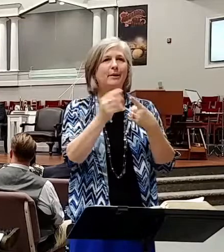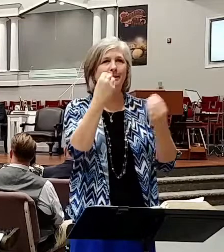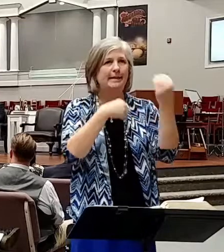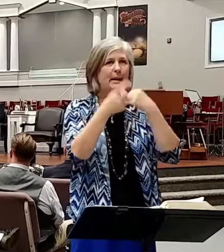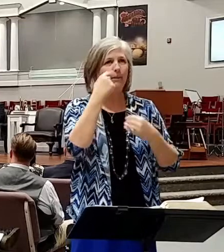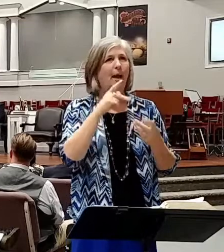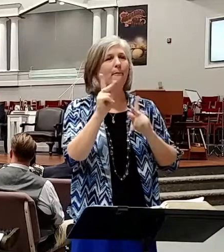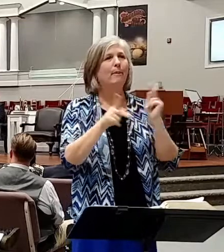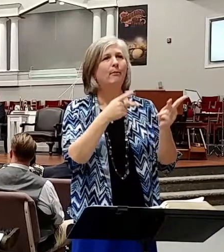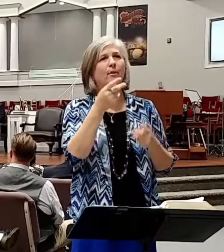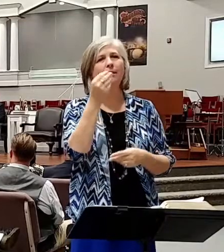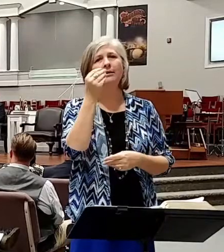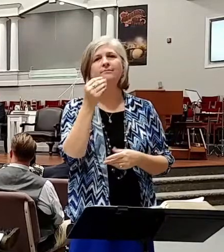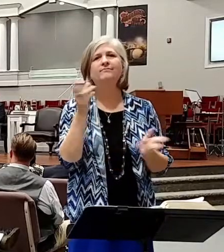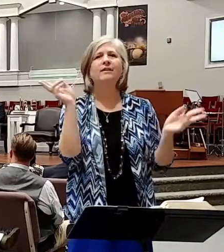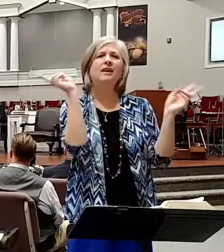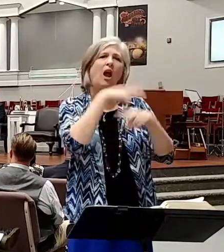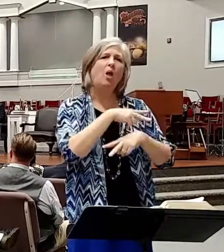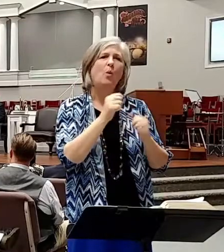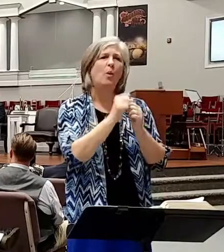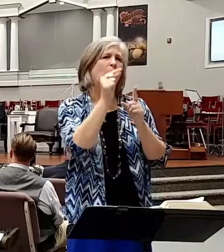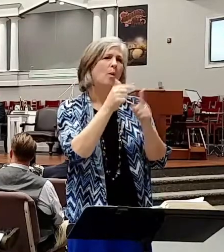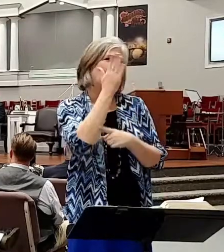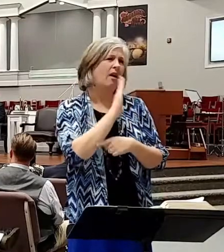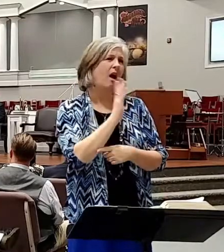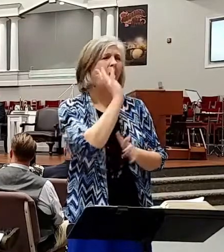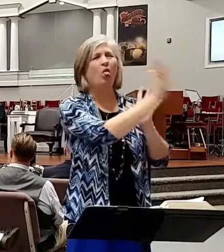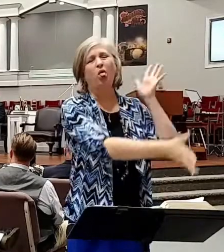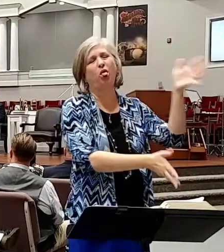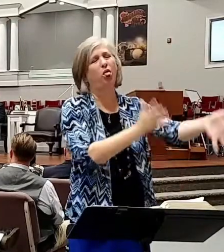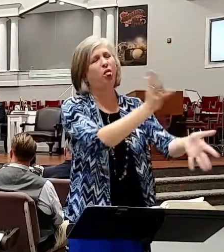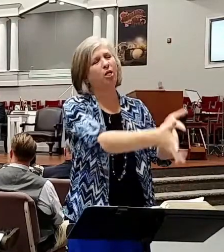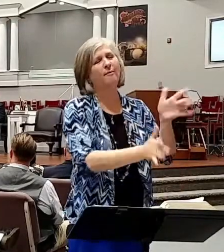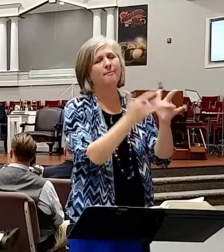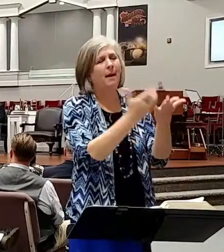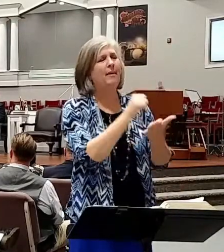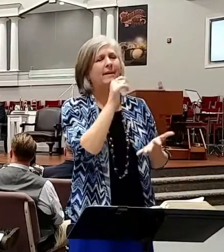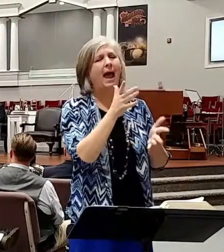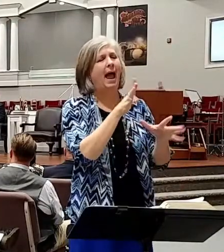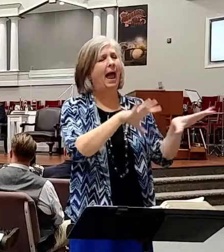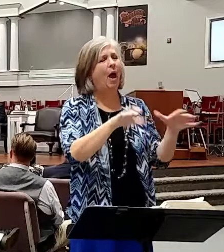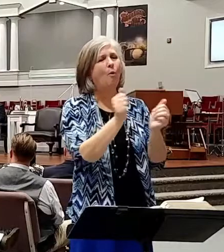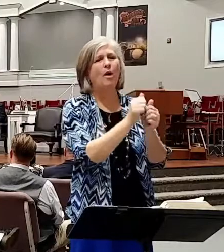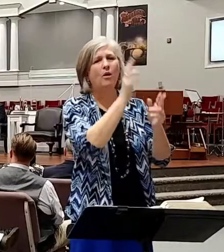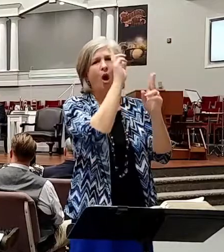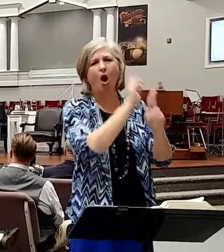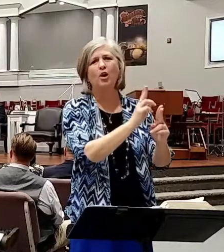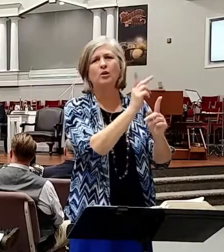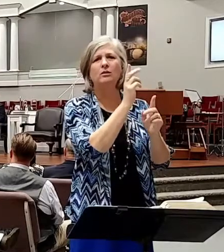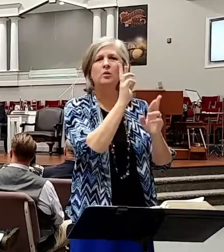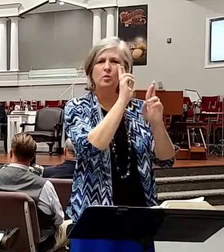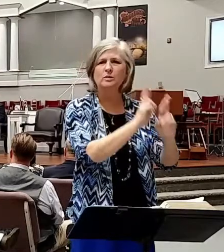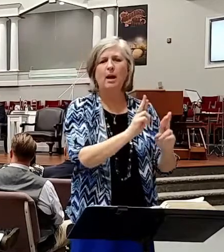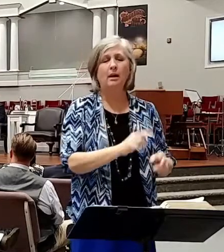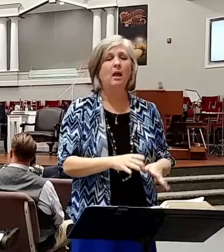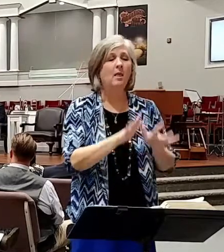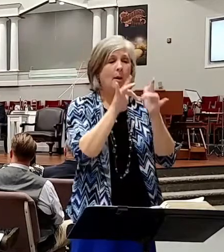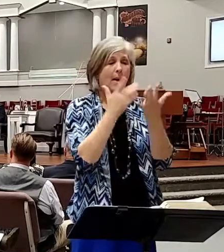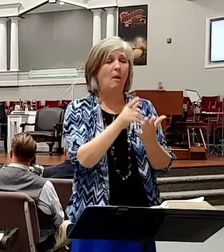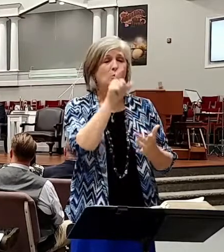casual with the Word of God. They don't treat it with respect and honor and dignity. And I'm saying this much, it is a book to be respected. It is a book